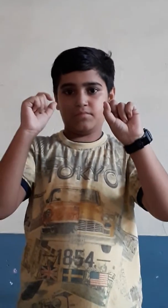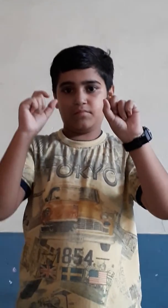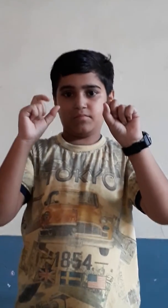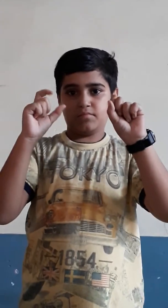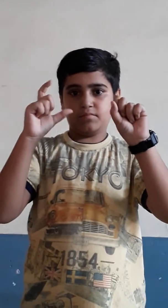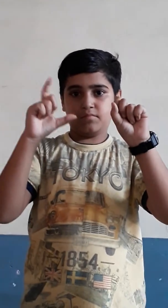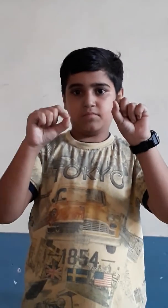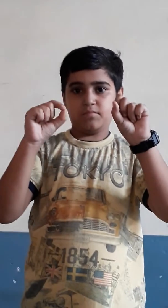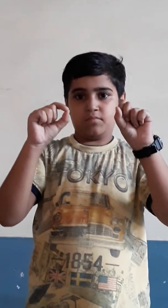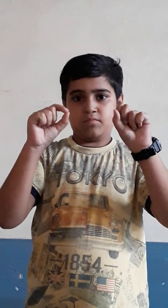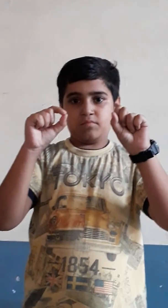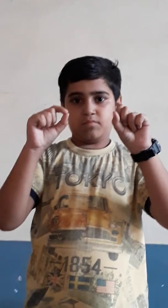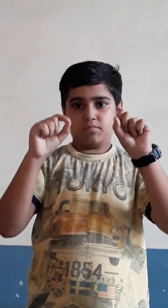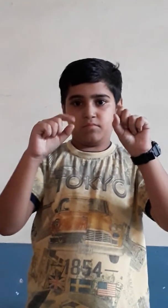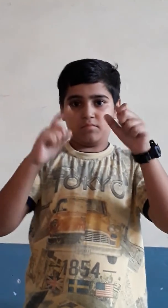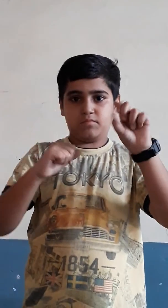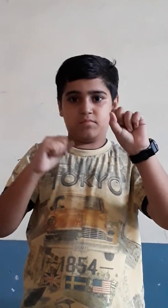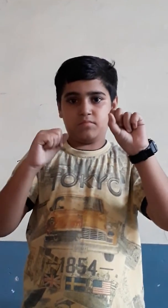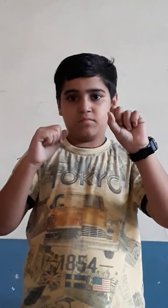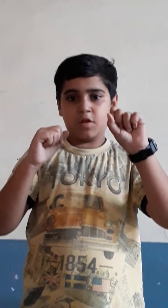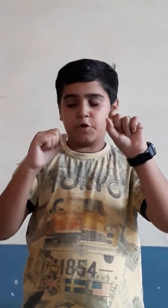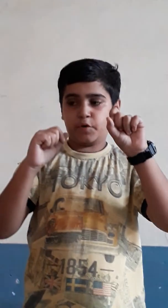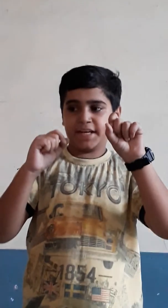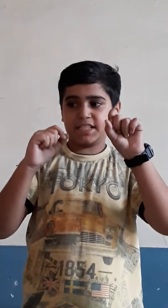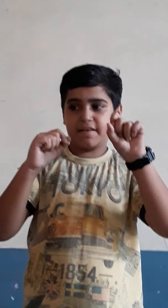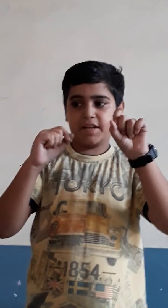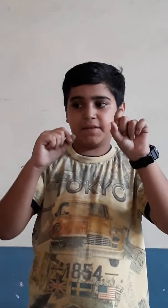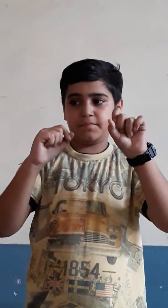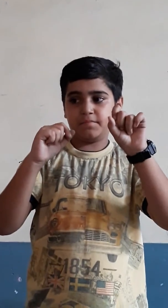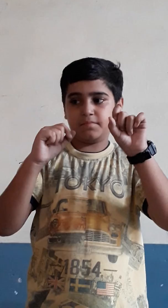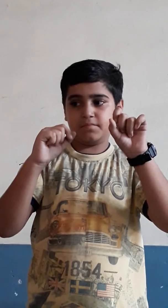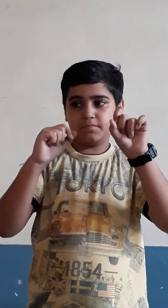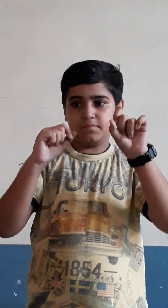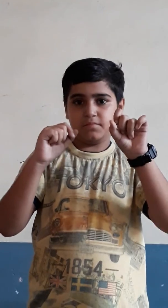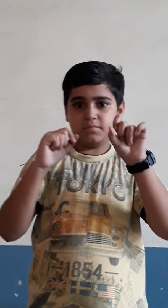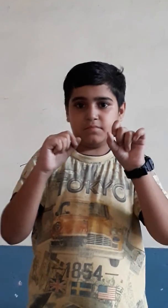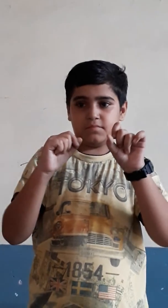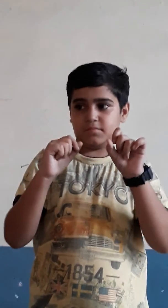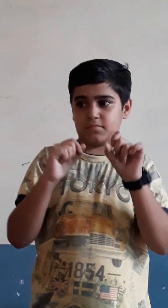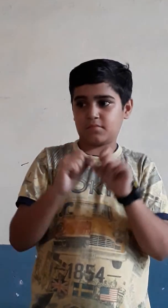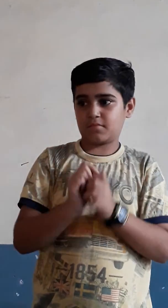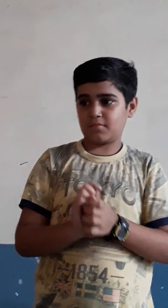8, plus 9. Answer? 27. Very good. Excellent Vedant. Thank you.